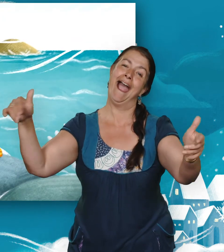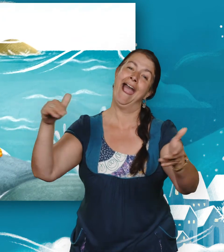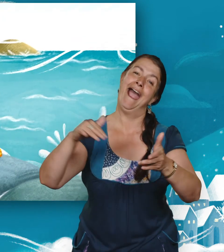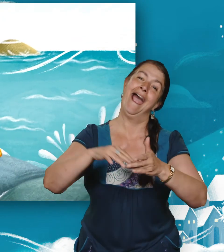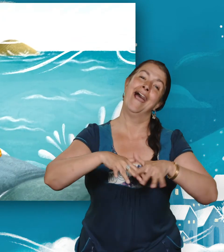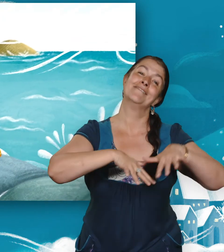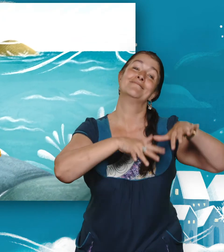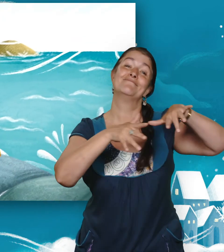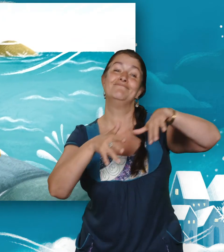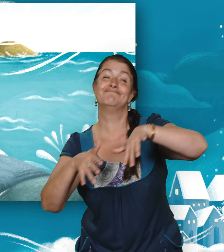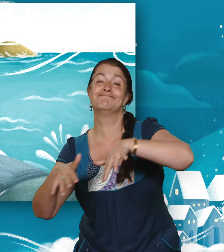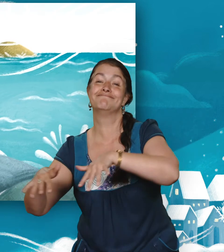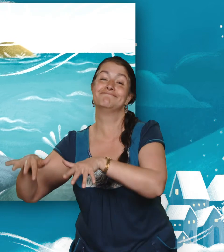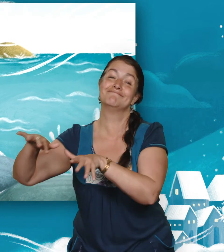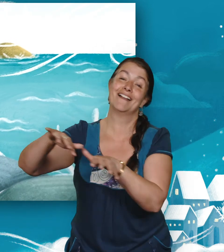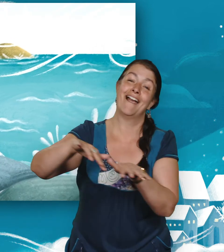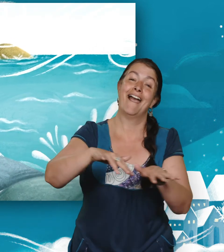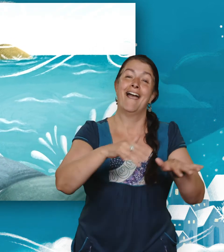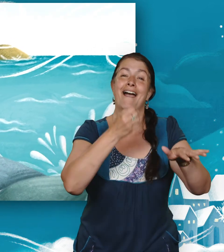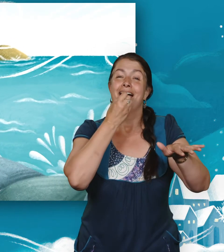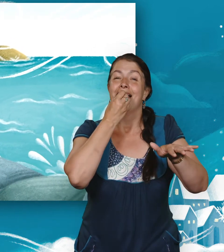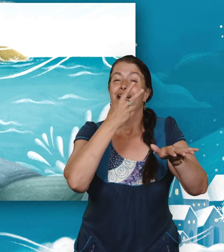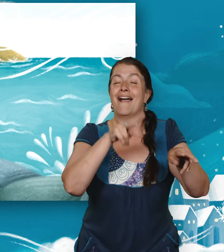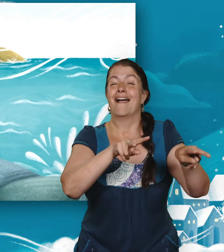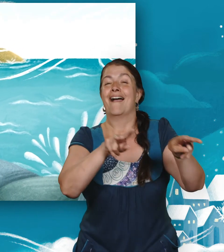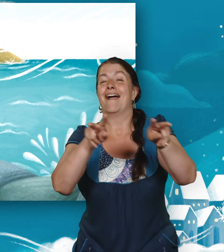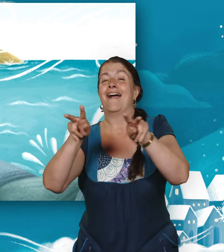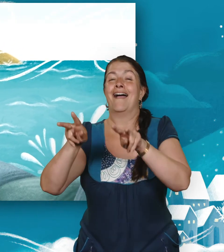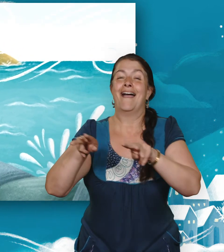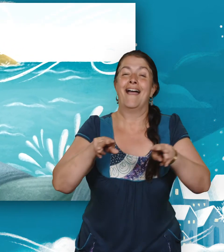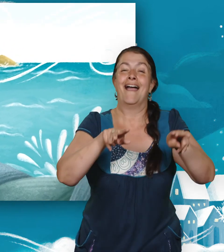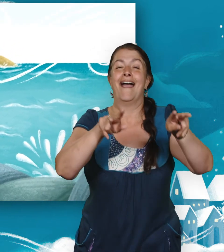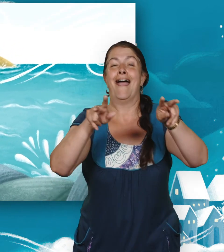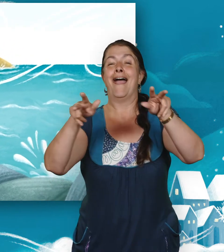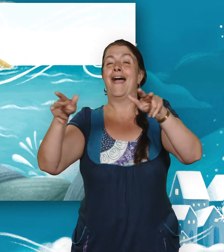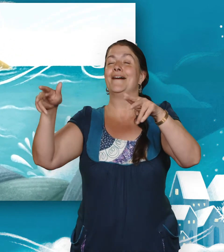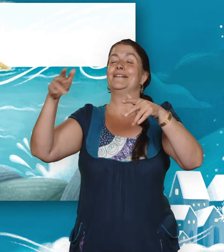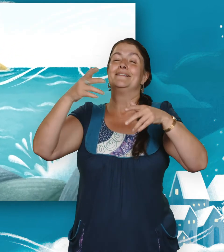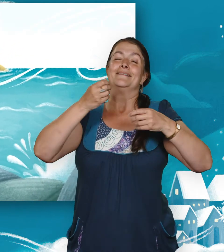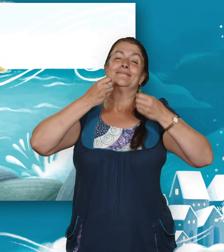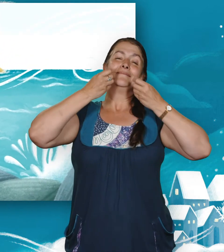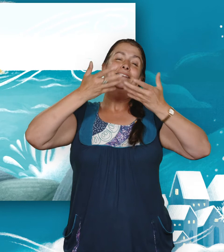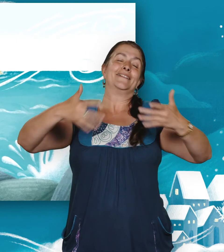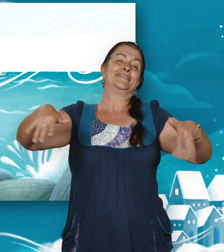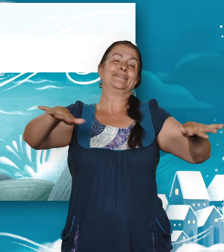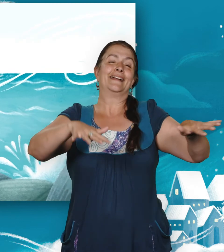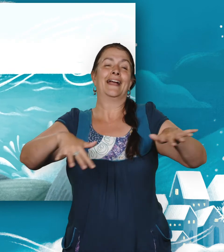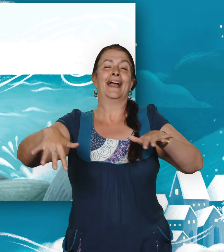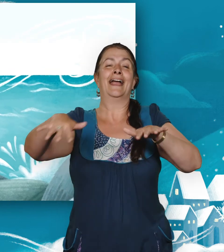feeling bold and brave, as she twirls in the swells of an ocean wave. The water cycle, she thinks, is